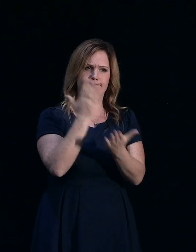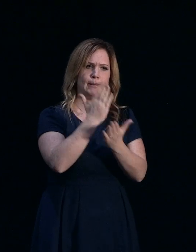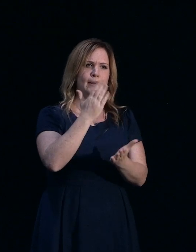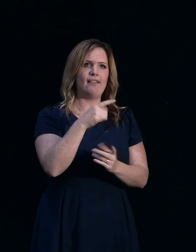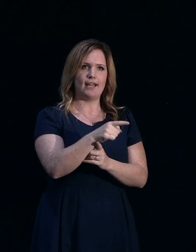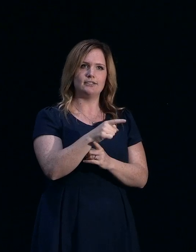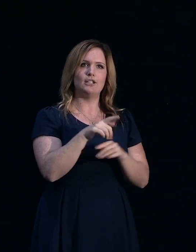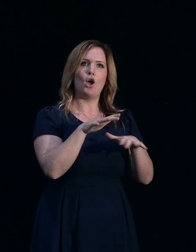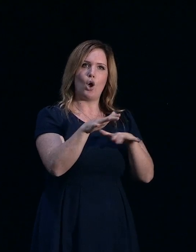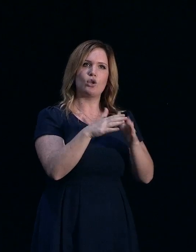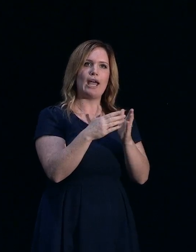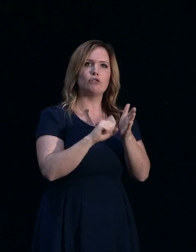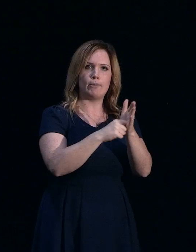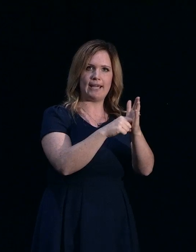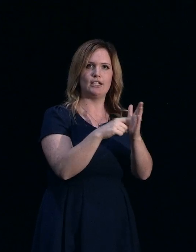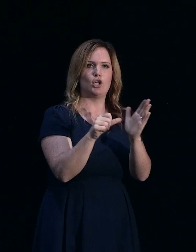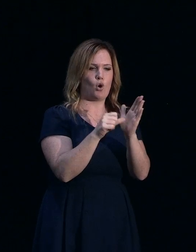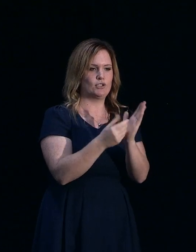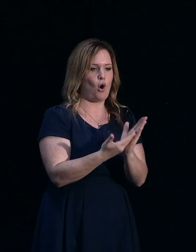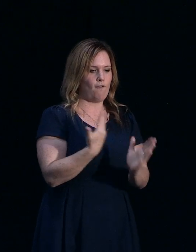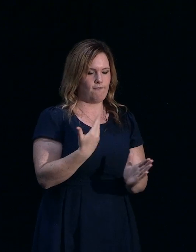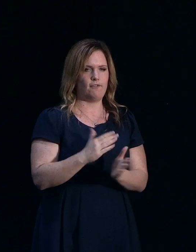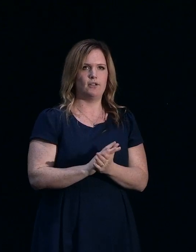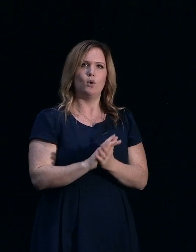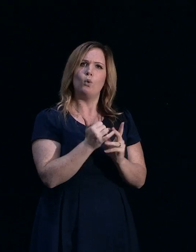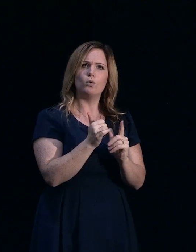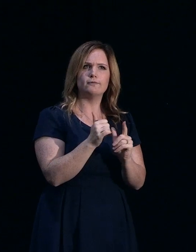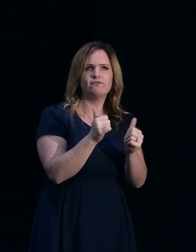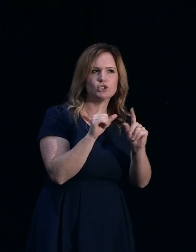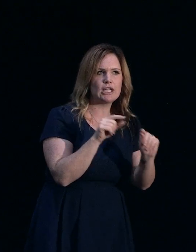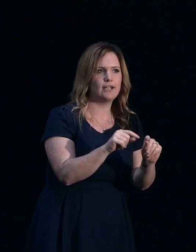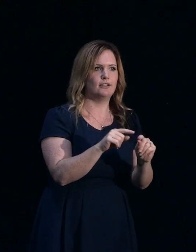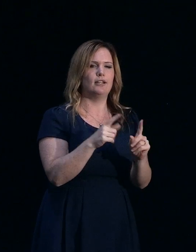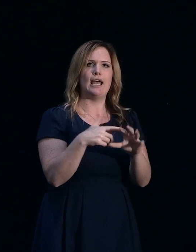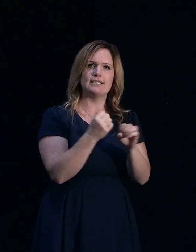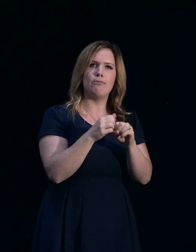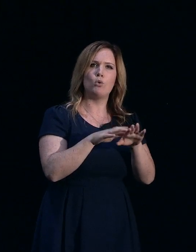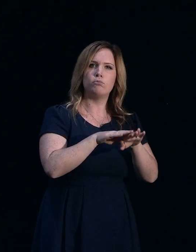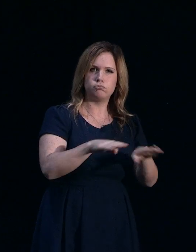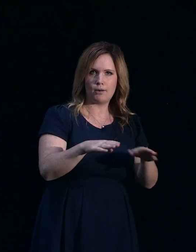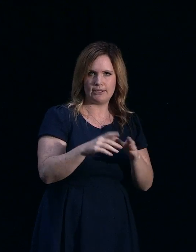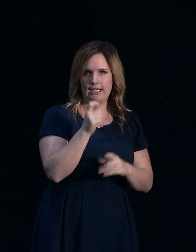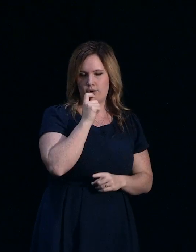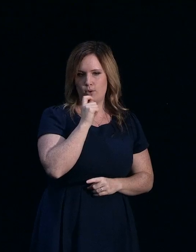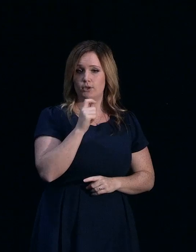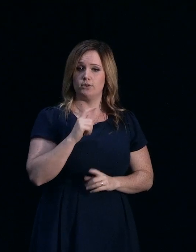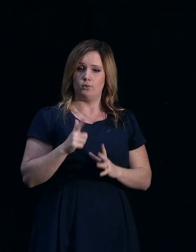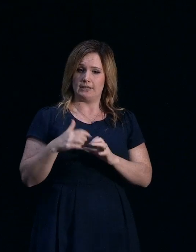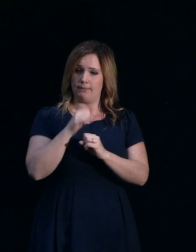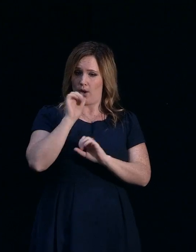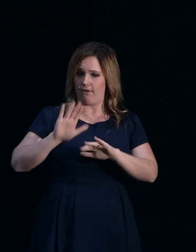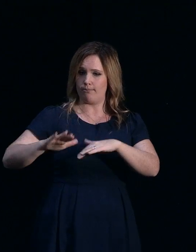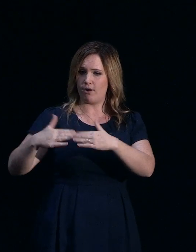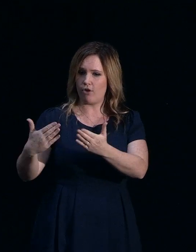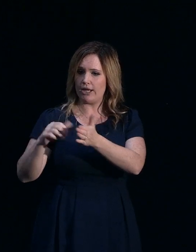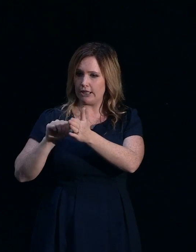been taken out. So, that may be in the form of a property damage report. And at the moment, if we're looking at offering new insurance, we're